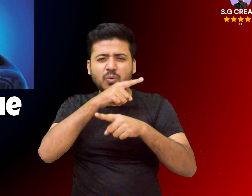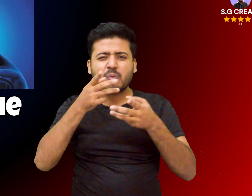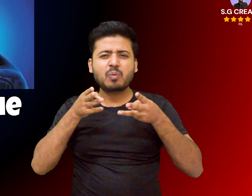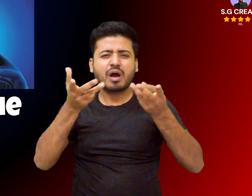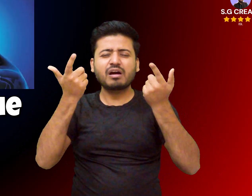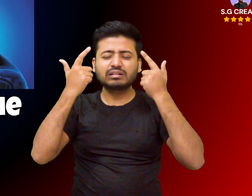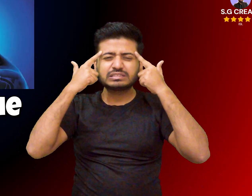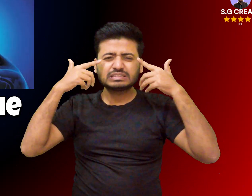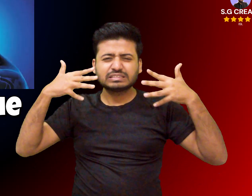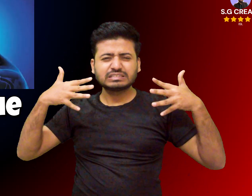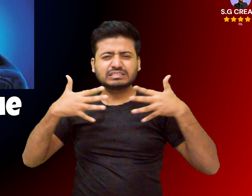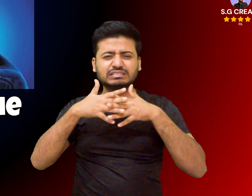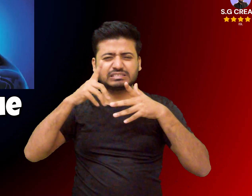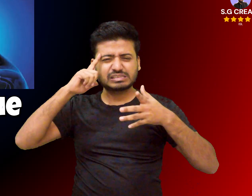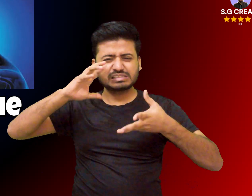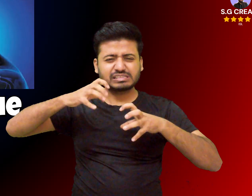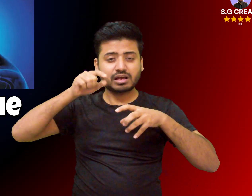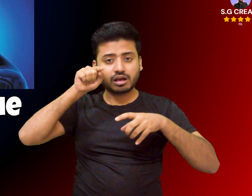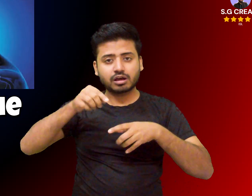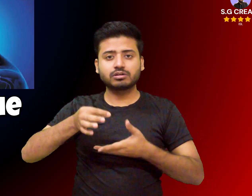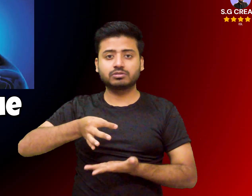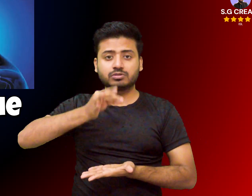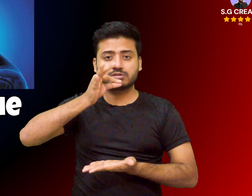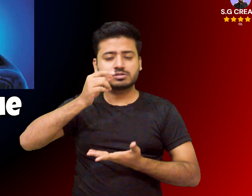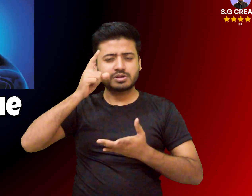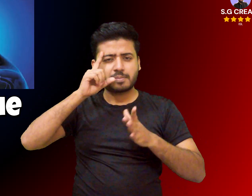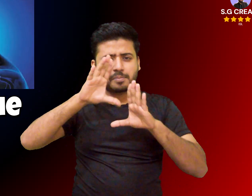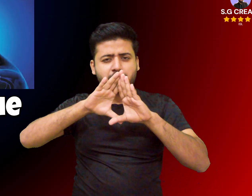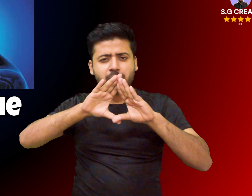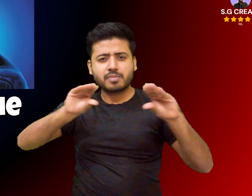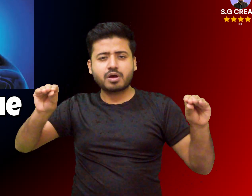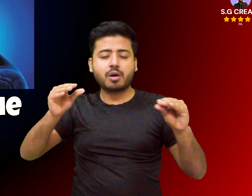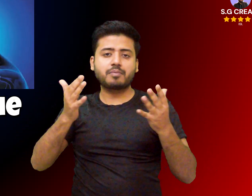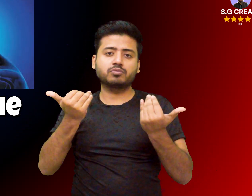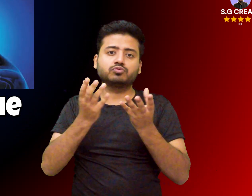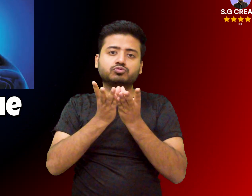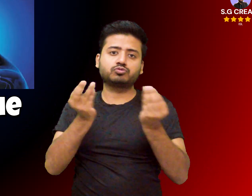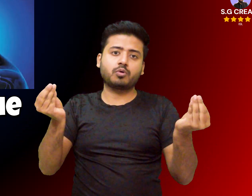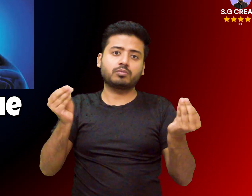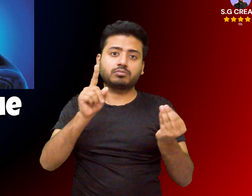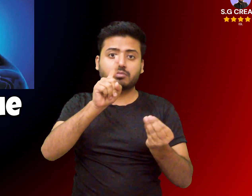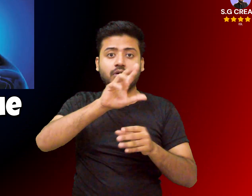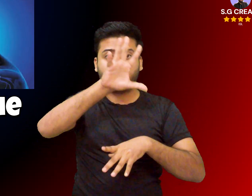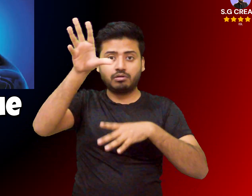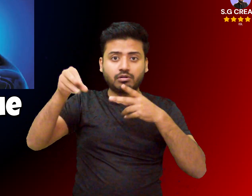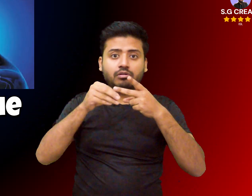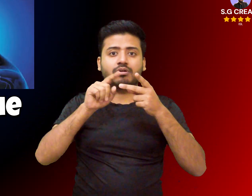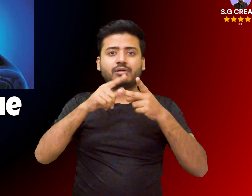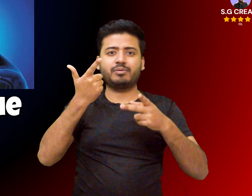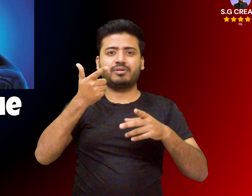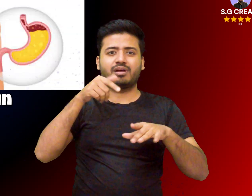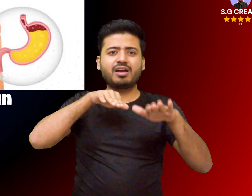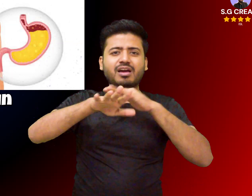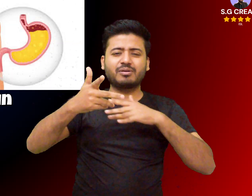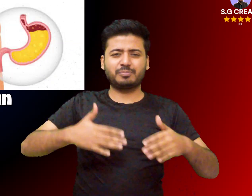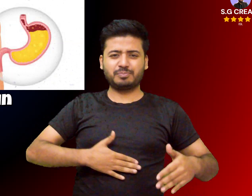dandelion are known to support liver function and help filter harmful chemicals natural diuretic dandelion has natural